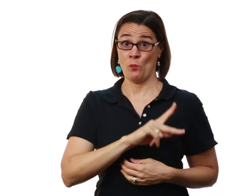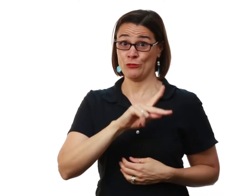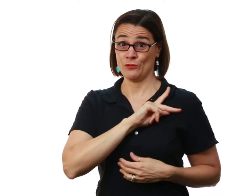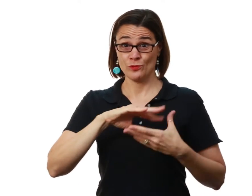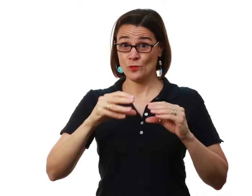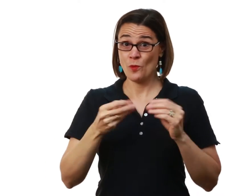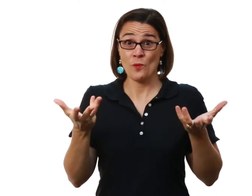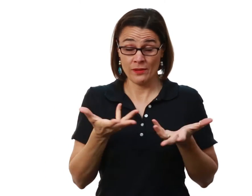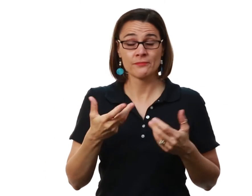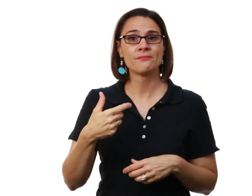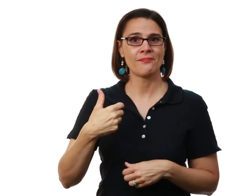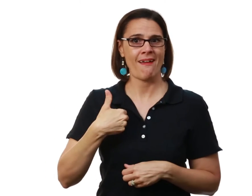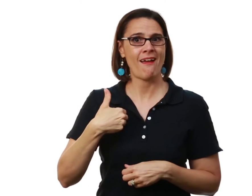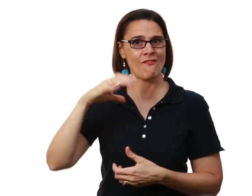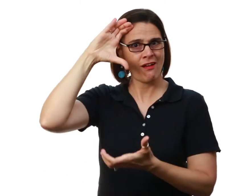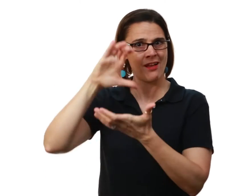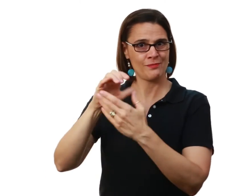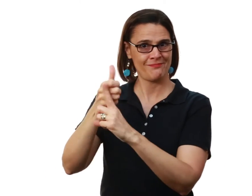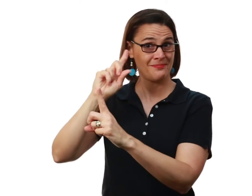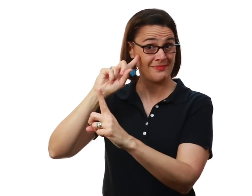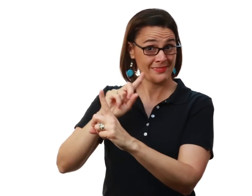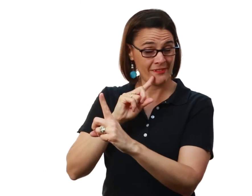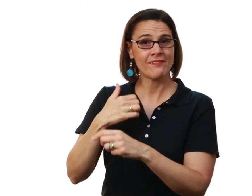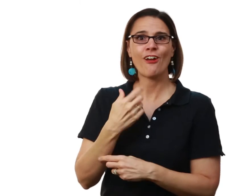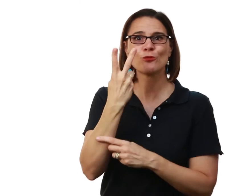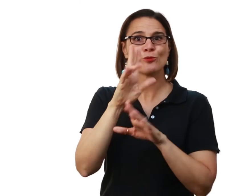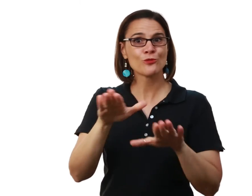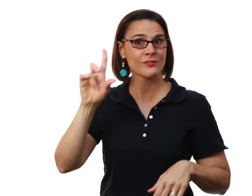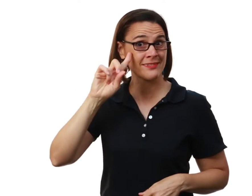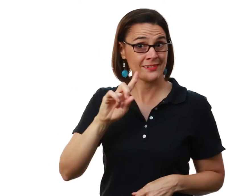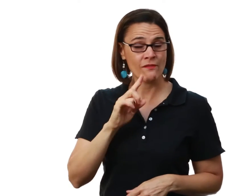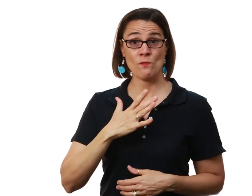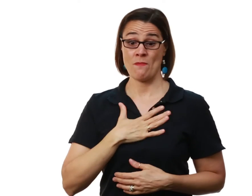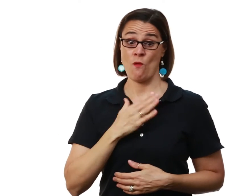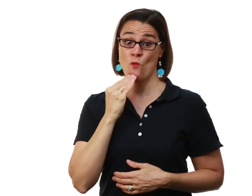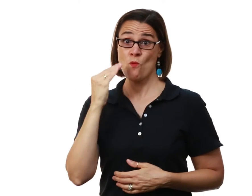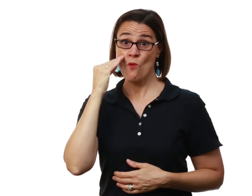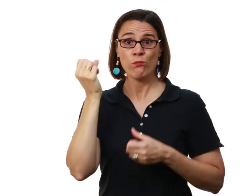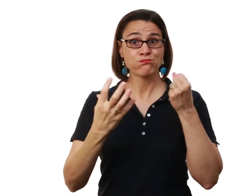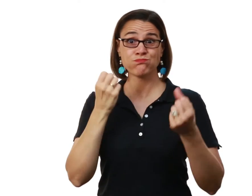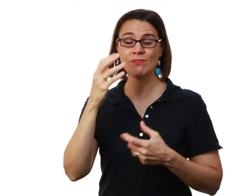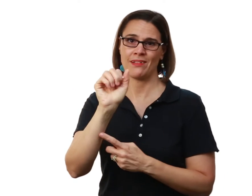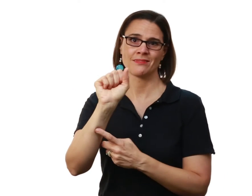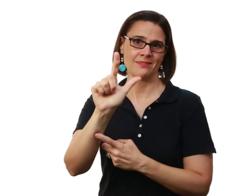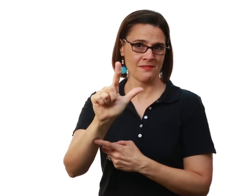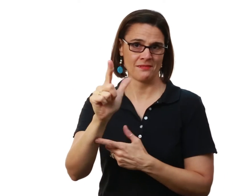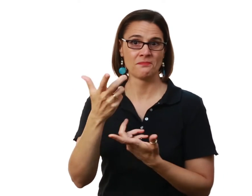My personal story is that my husband is deaf and I have two deaf children In my home, we use American Sign